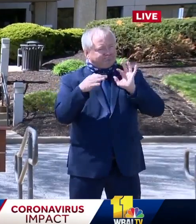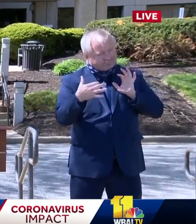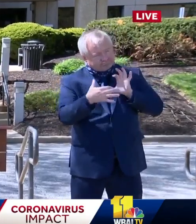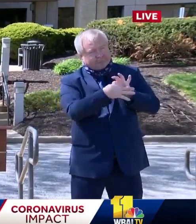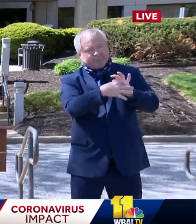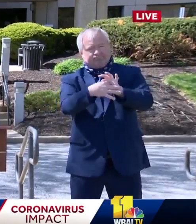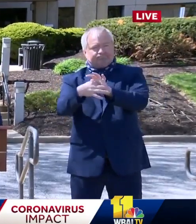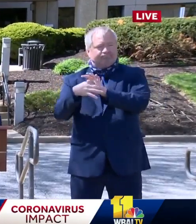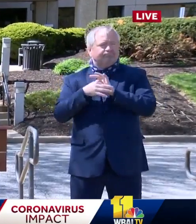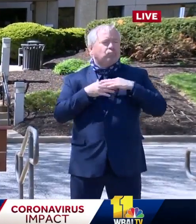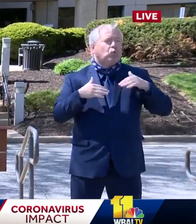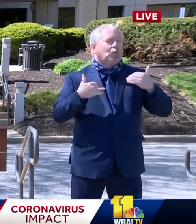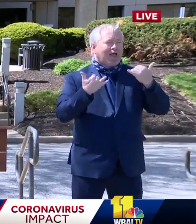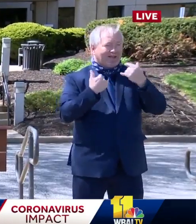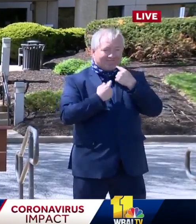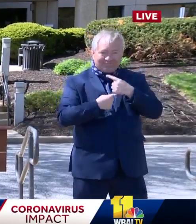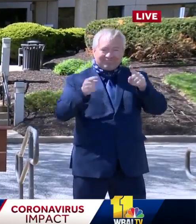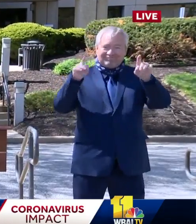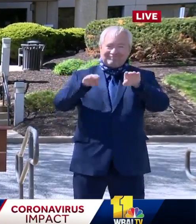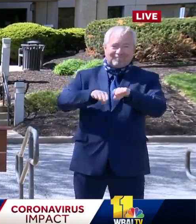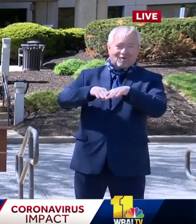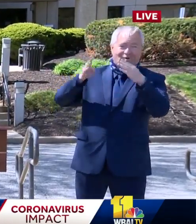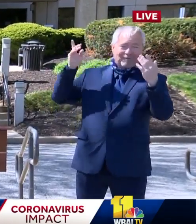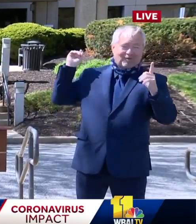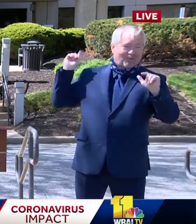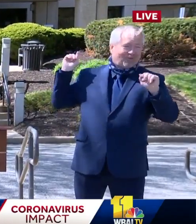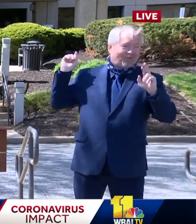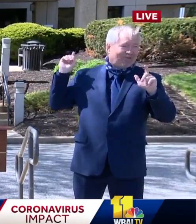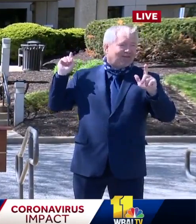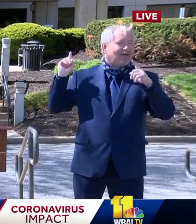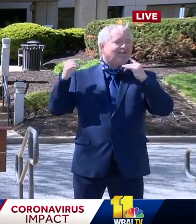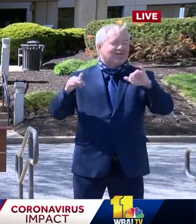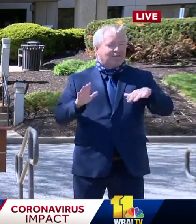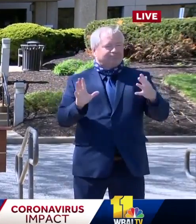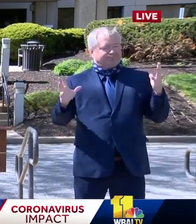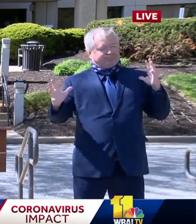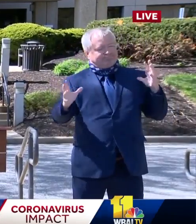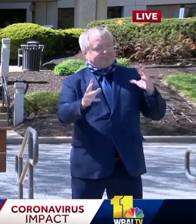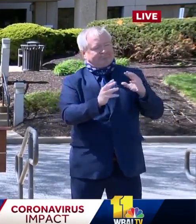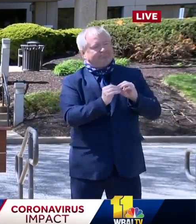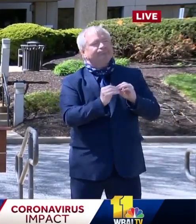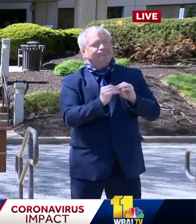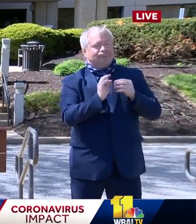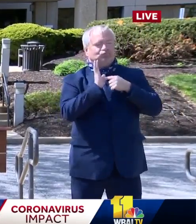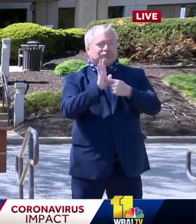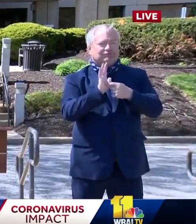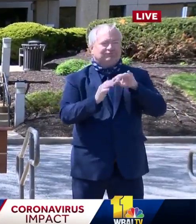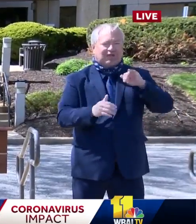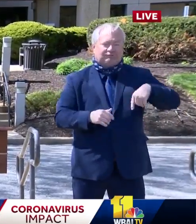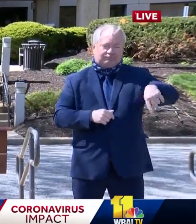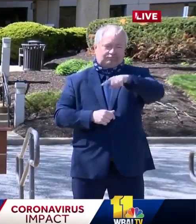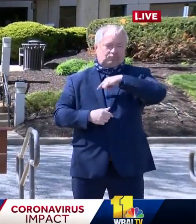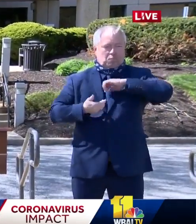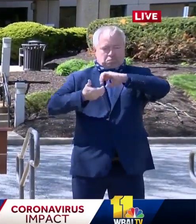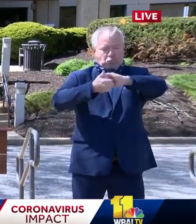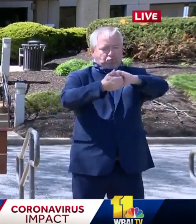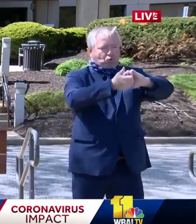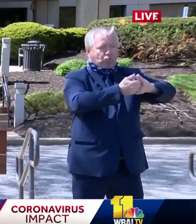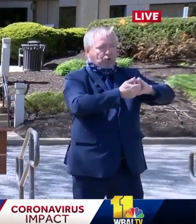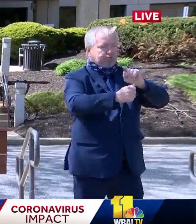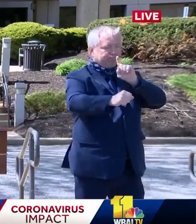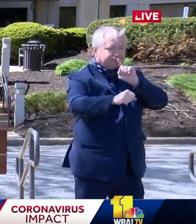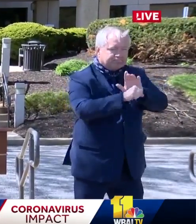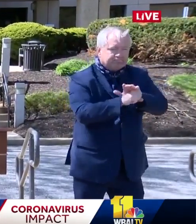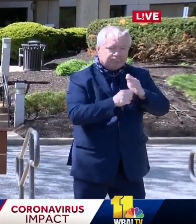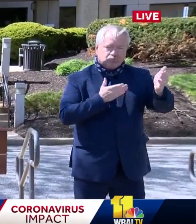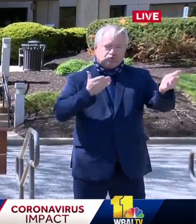what we're announcing here in Laurel, I think represents the power of partnership and the power of commitment, uh, to serve the greater